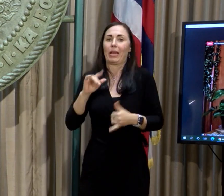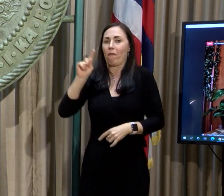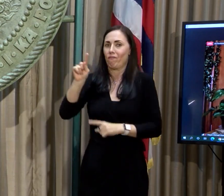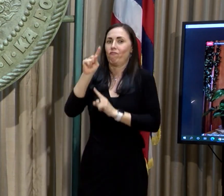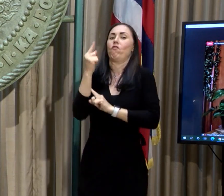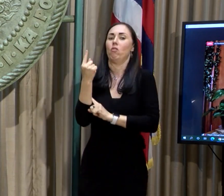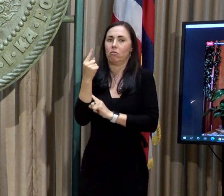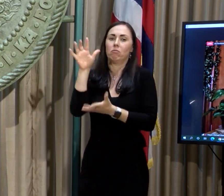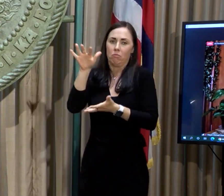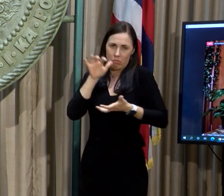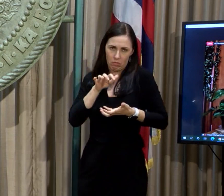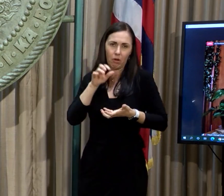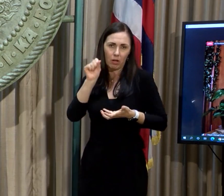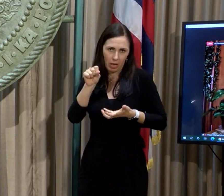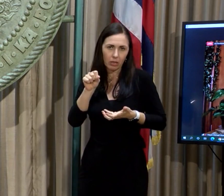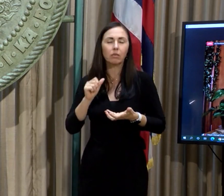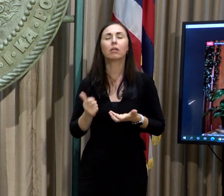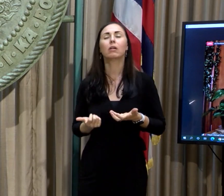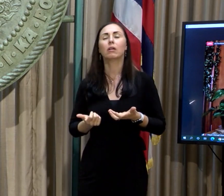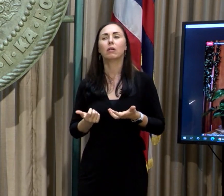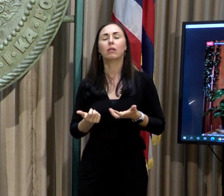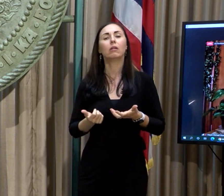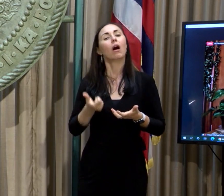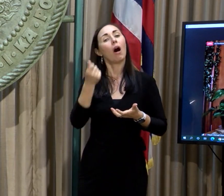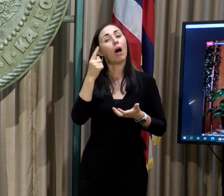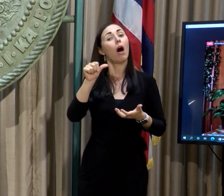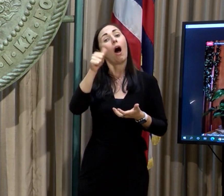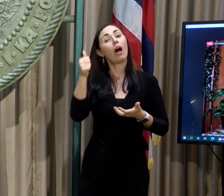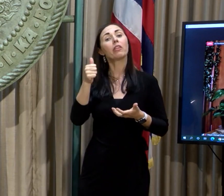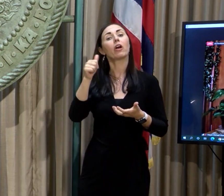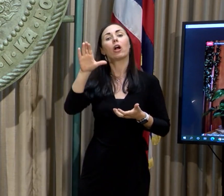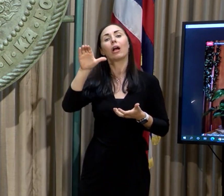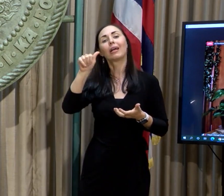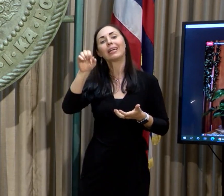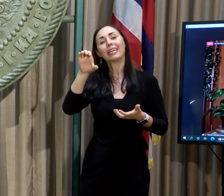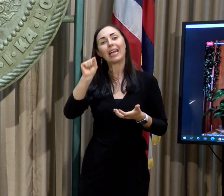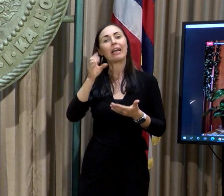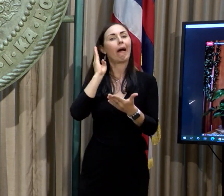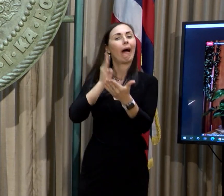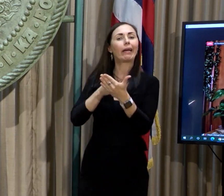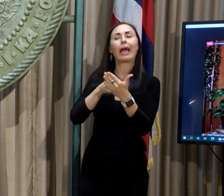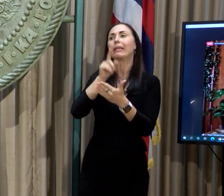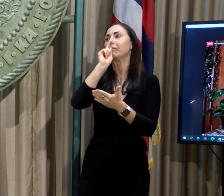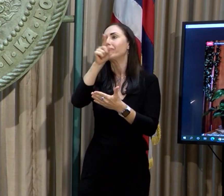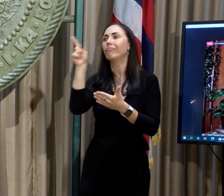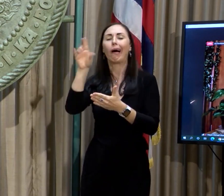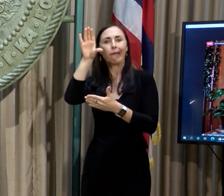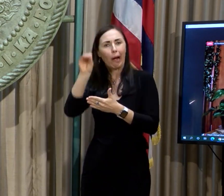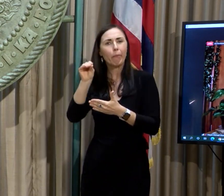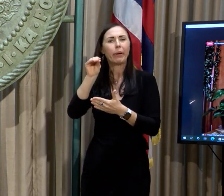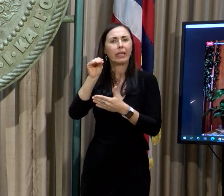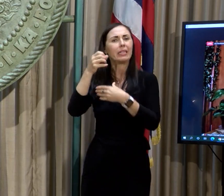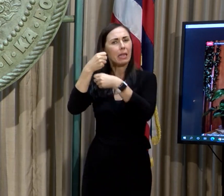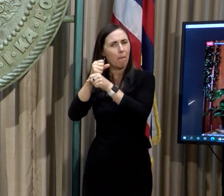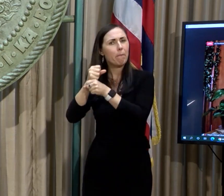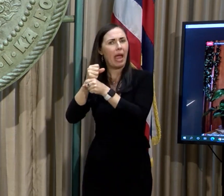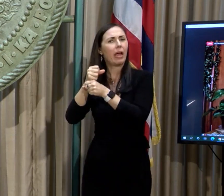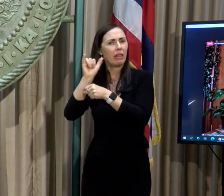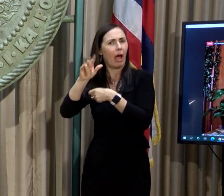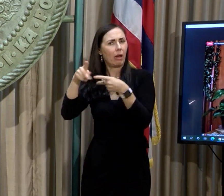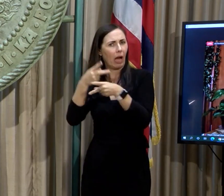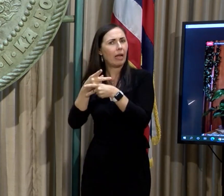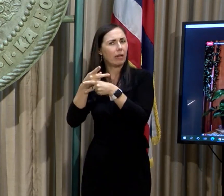We do, and we have other pending cases against other distributors and other manufacturers. So